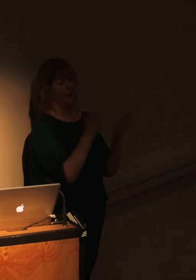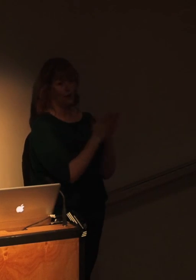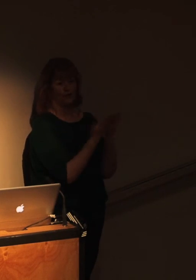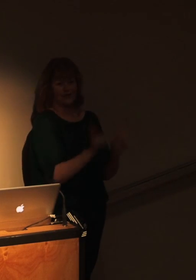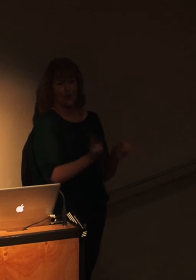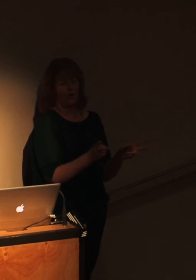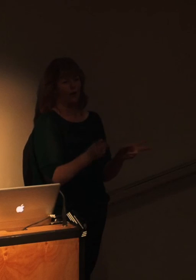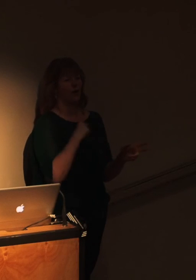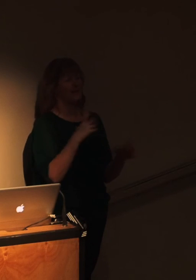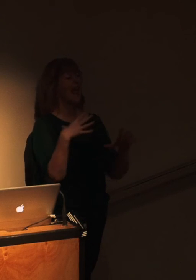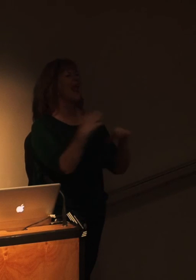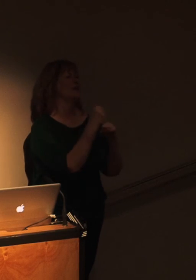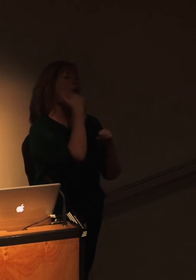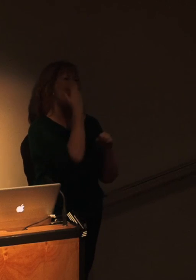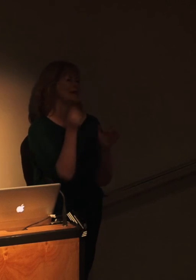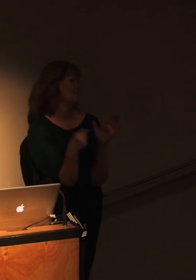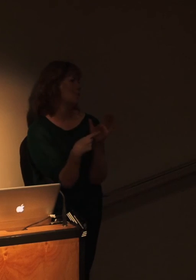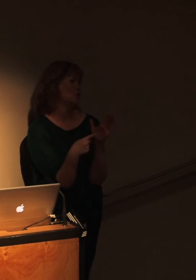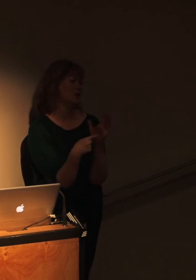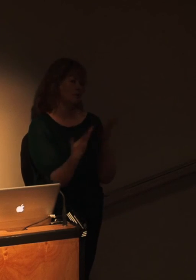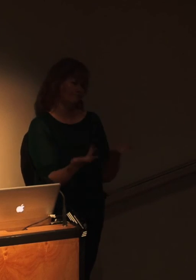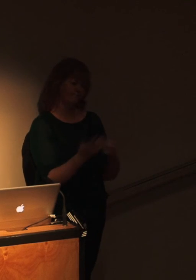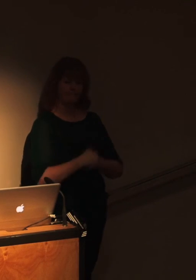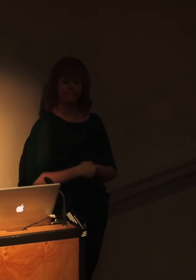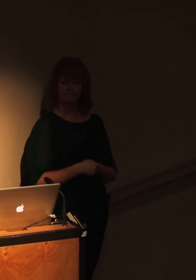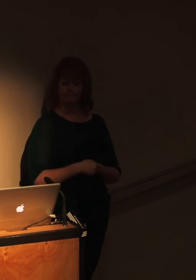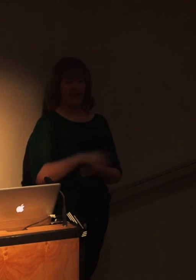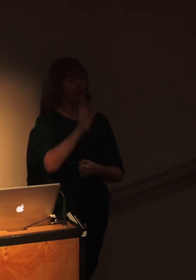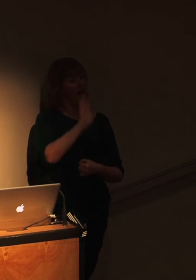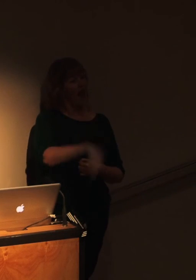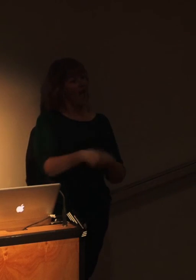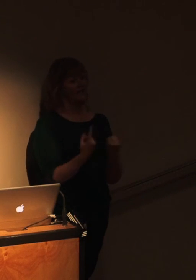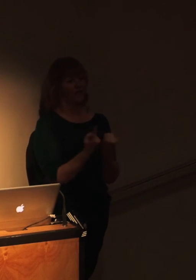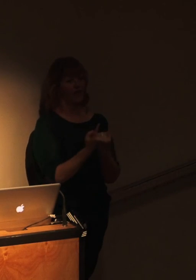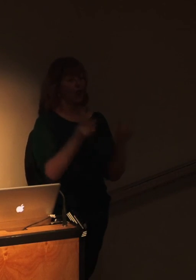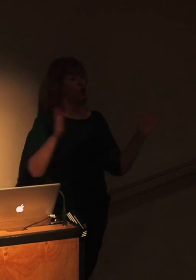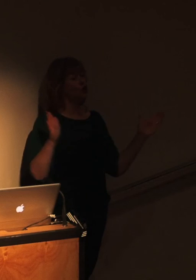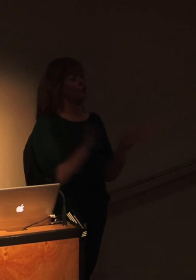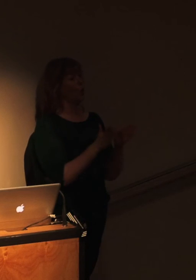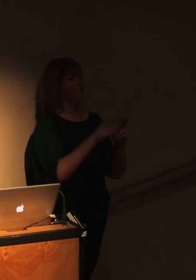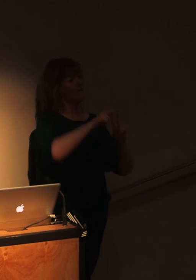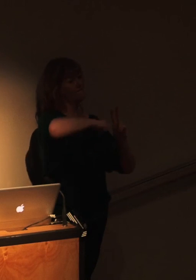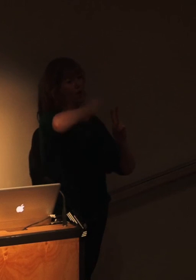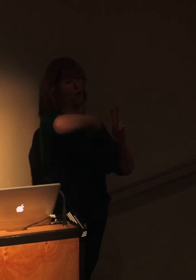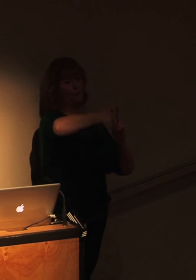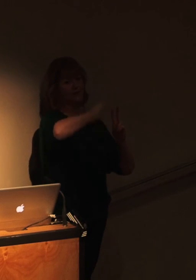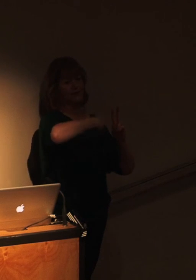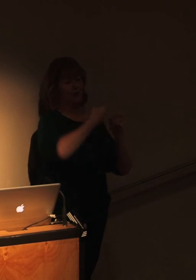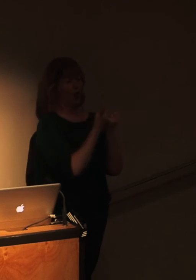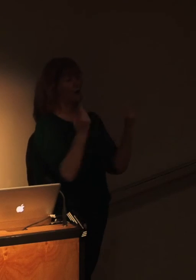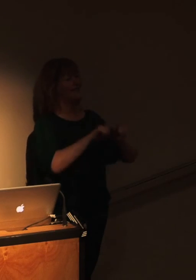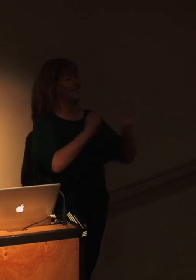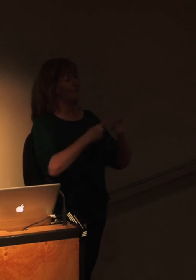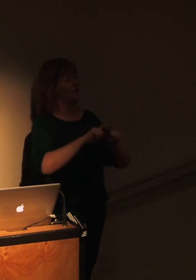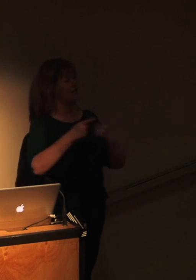Alright. Now finally, just in short films, there's a lot of different ways that you can tell